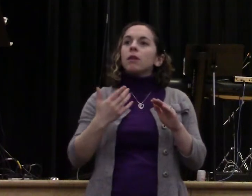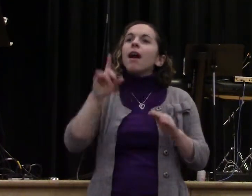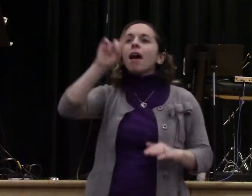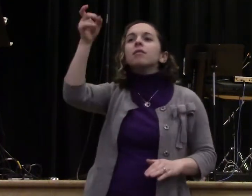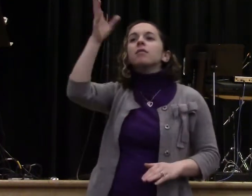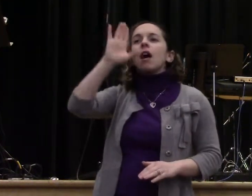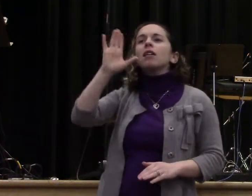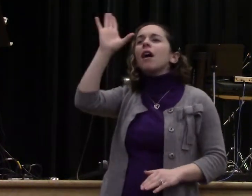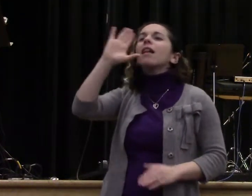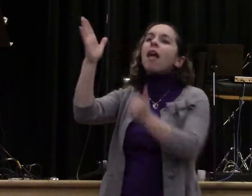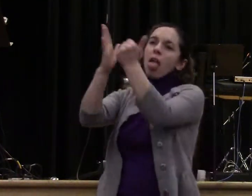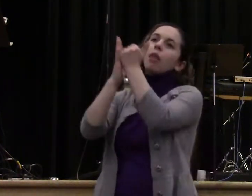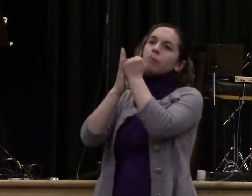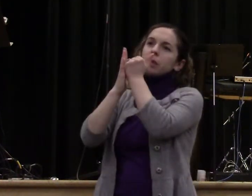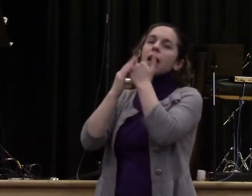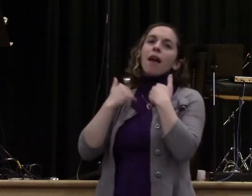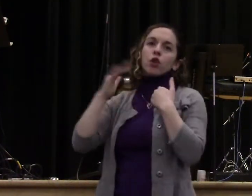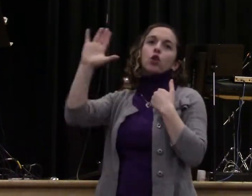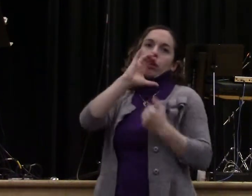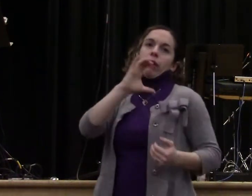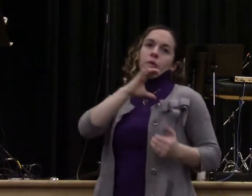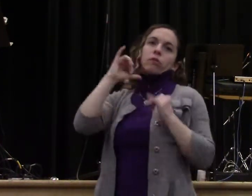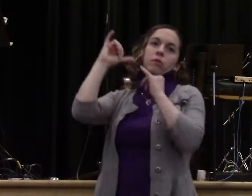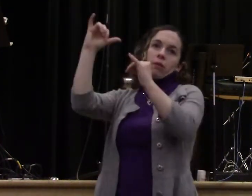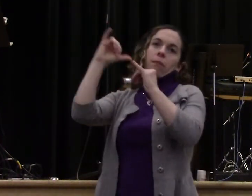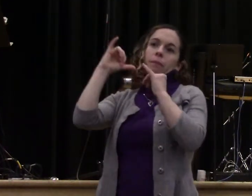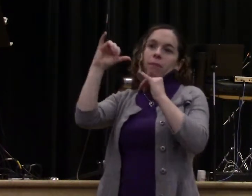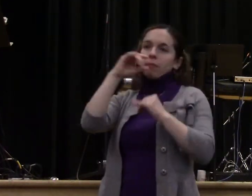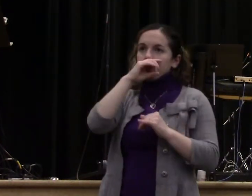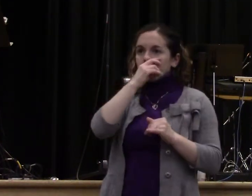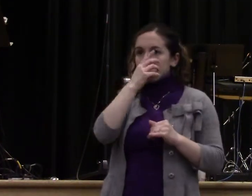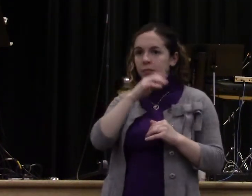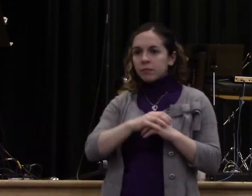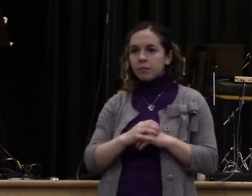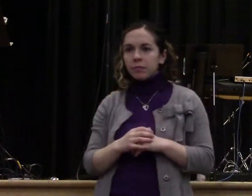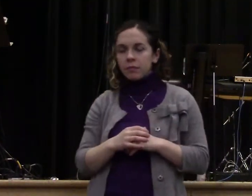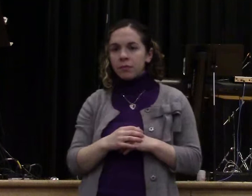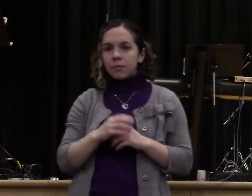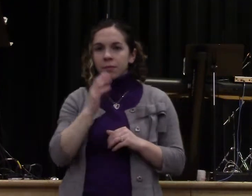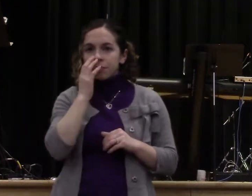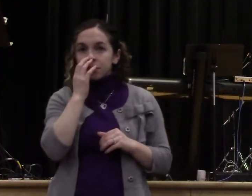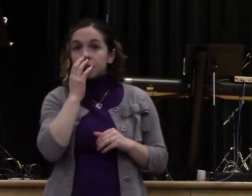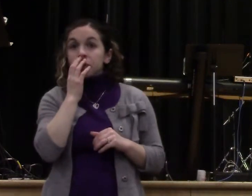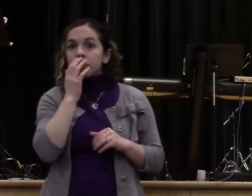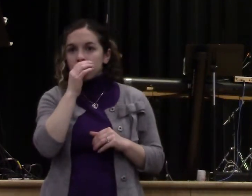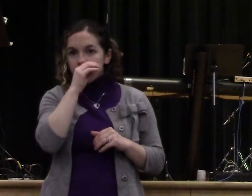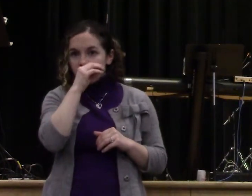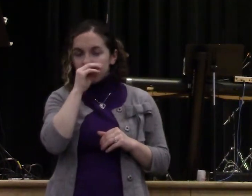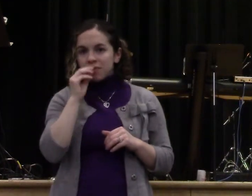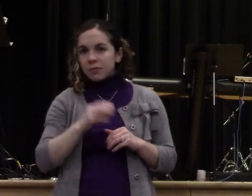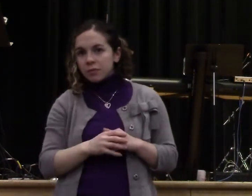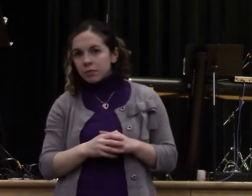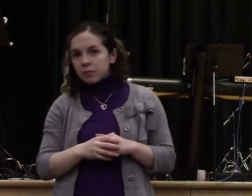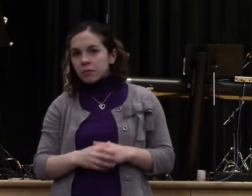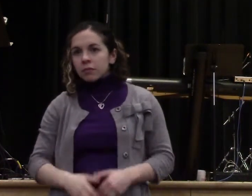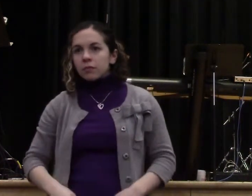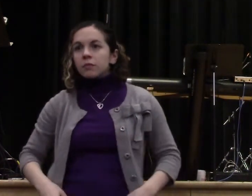I want you to read it with me. We'll read it slowly at first. Okay? All right, on your mark, take it, go. Mirror